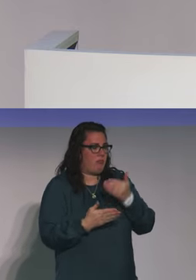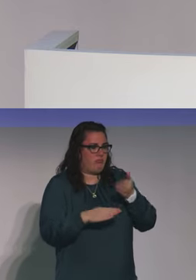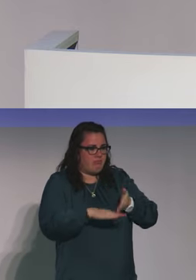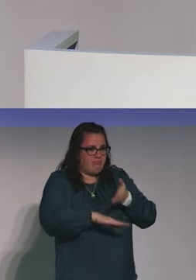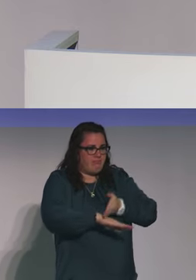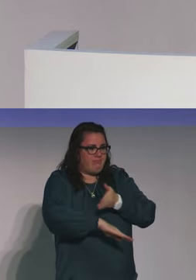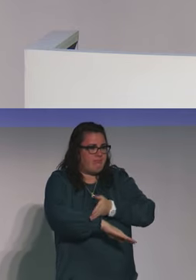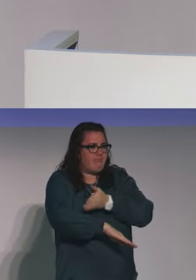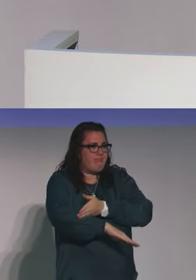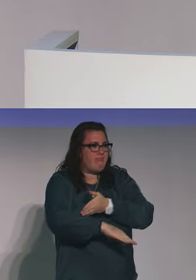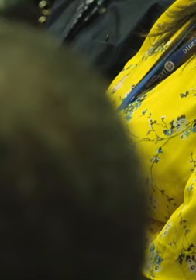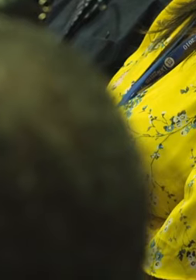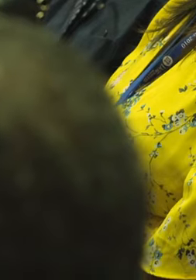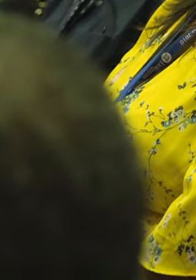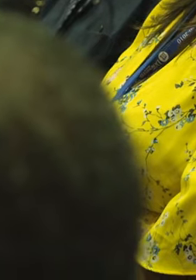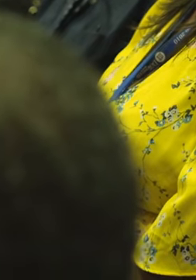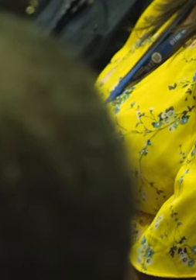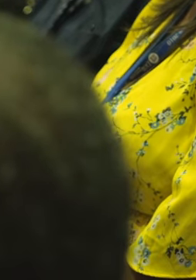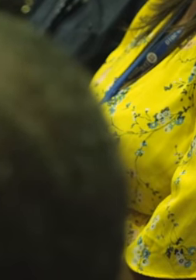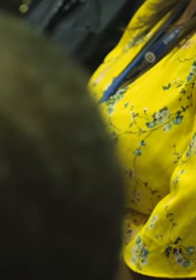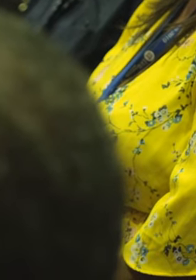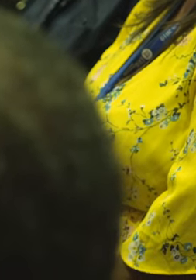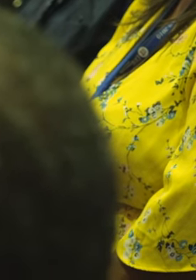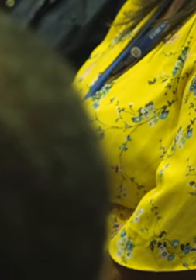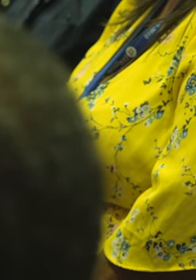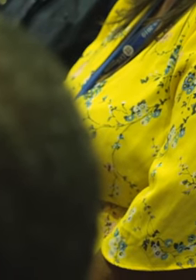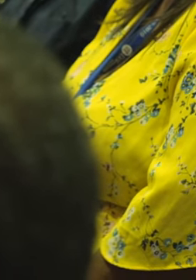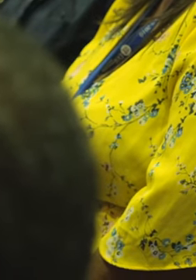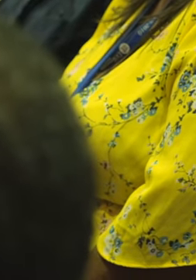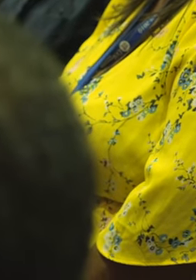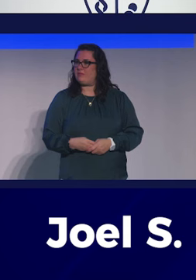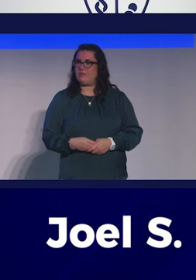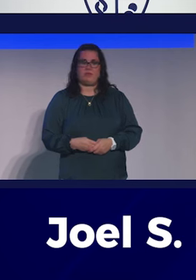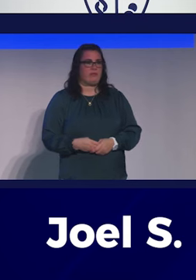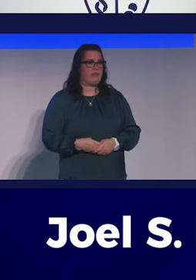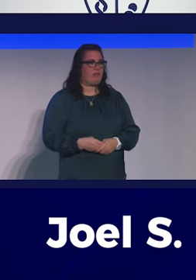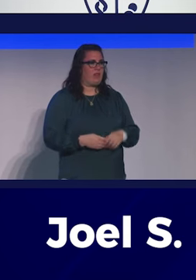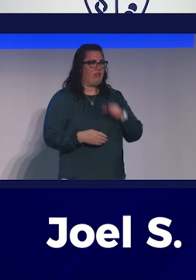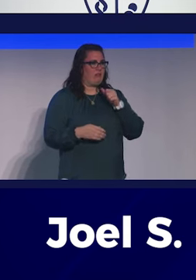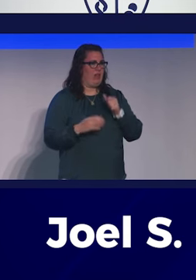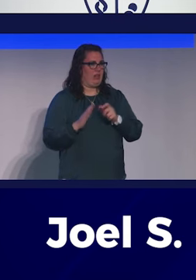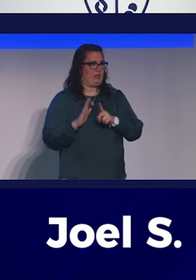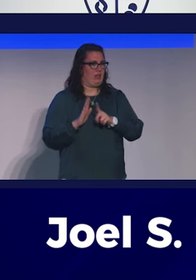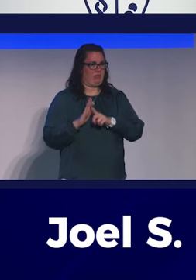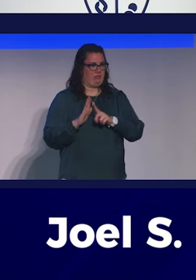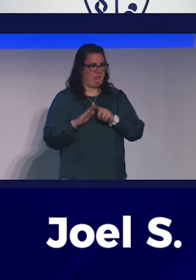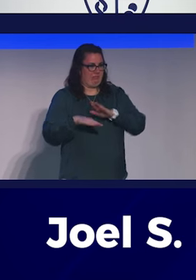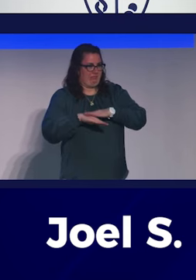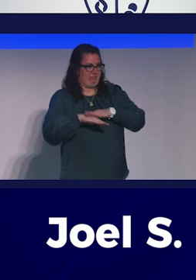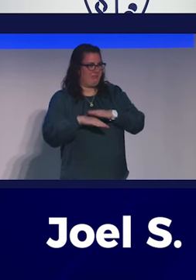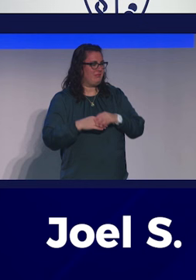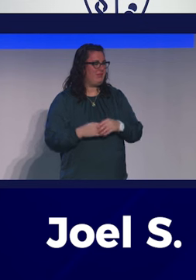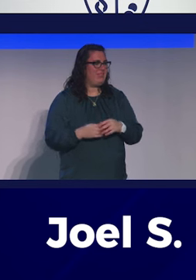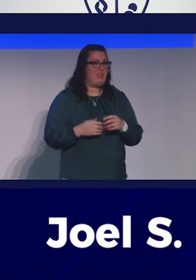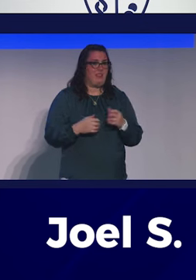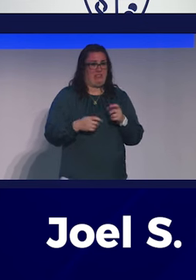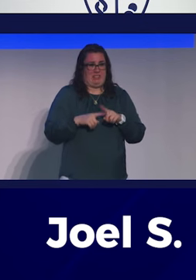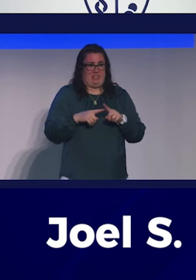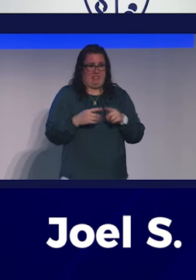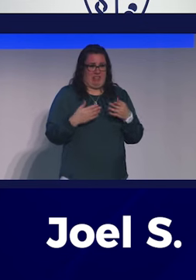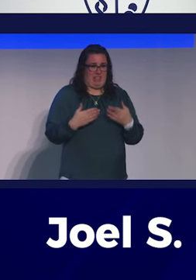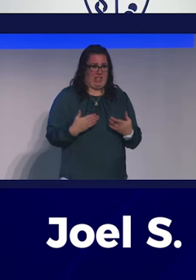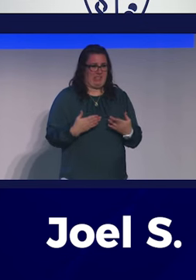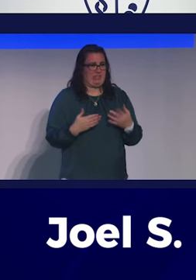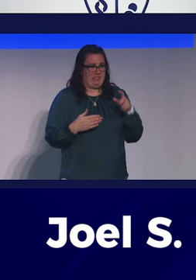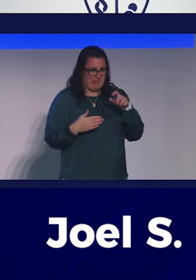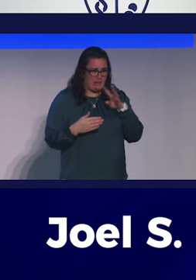that there's lessons in here that resonate for many of you all as well. Not to be an alarmist, but I think there's some alarming things that are happening right now.